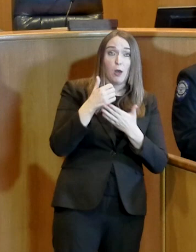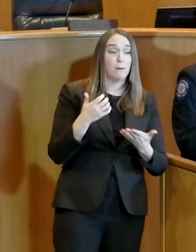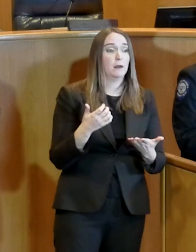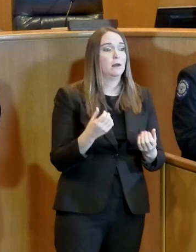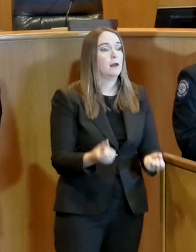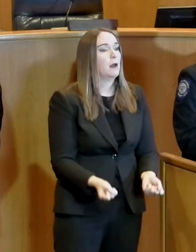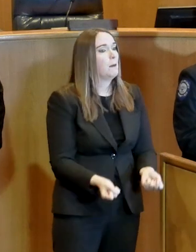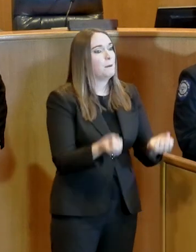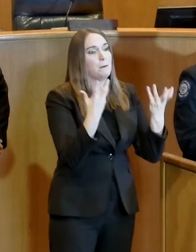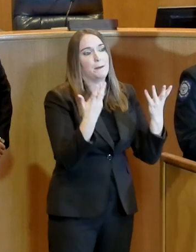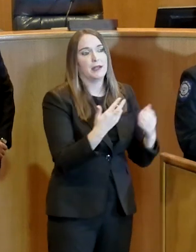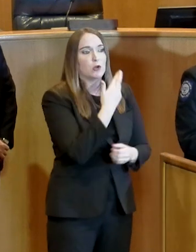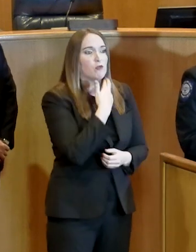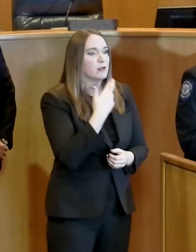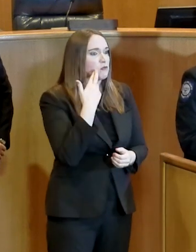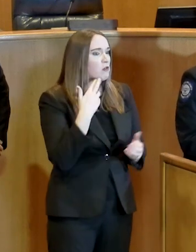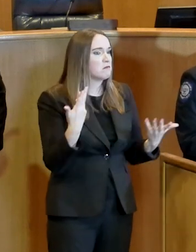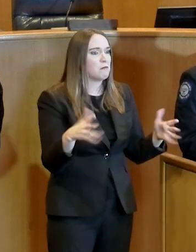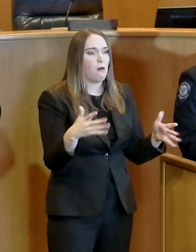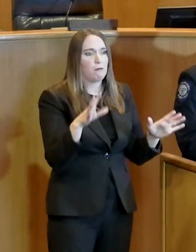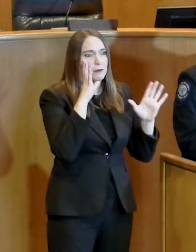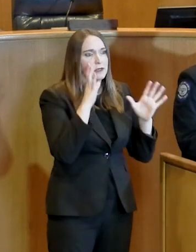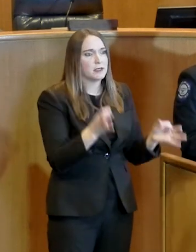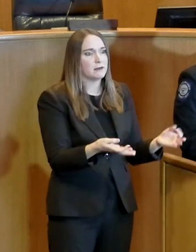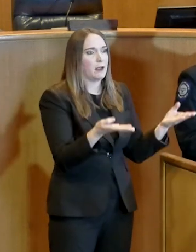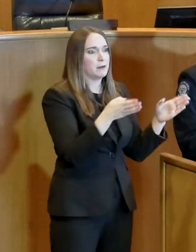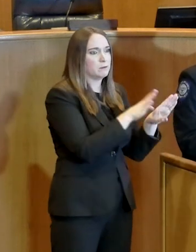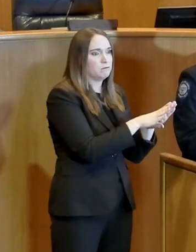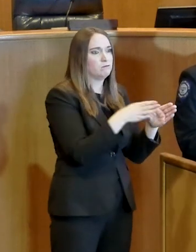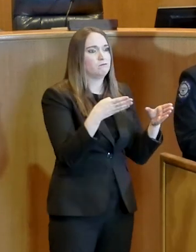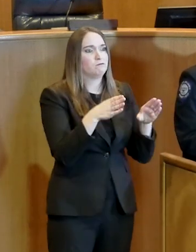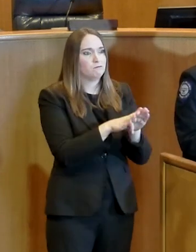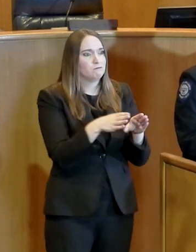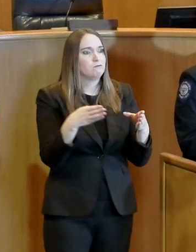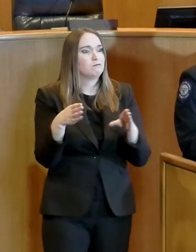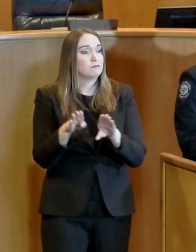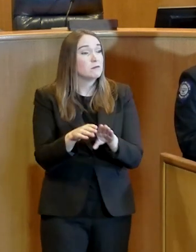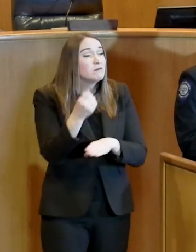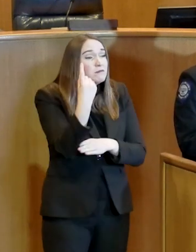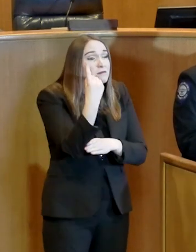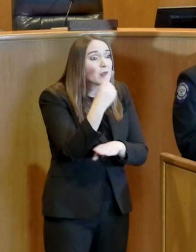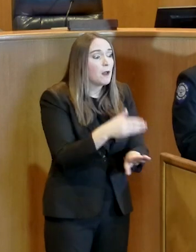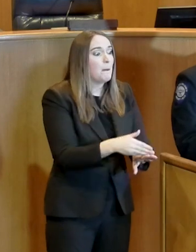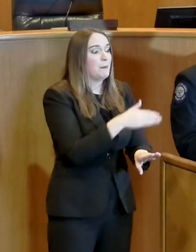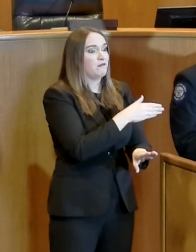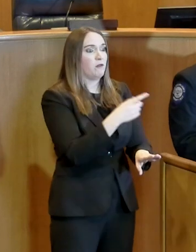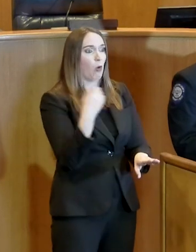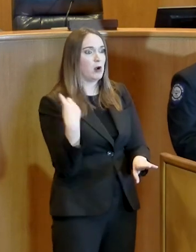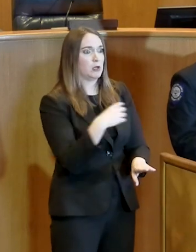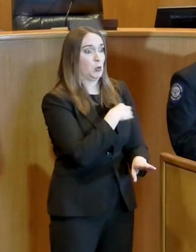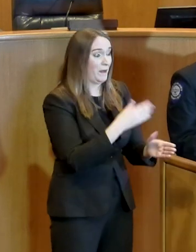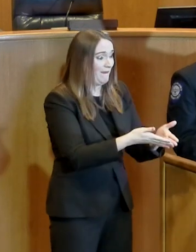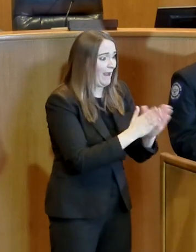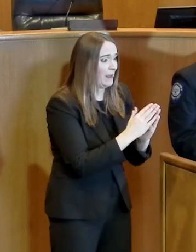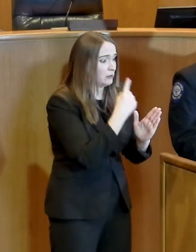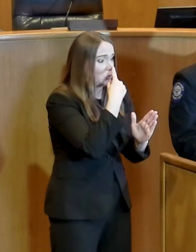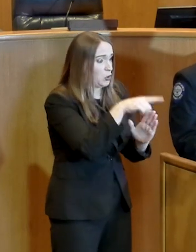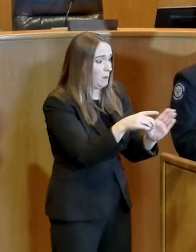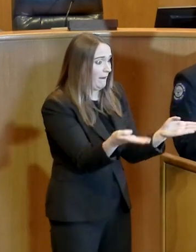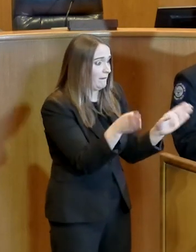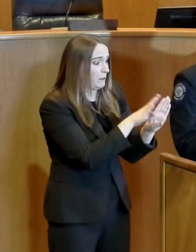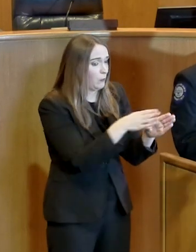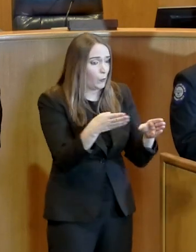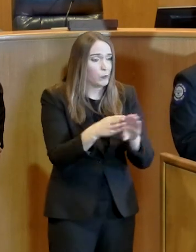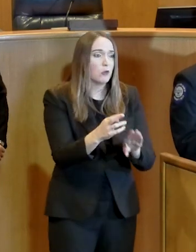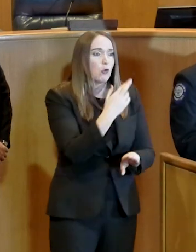shut down, had already reduced to less than 50 percent long before we ever knocked on the door. And as we went about today, fire